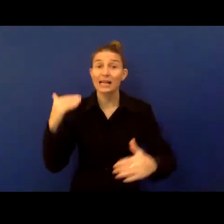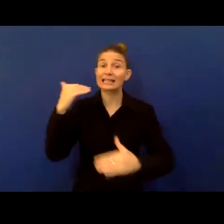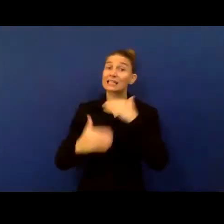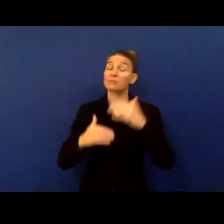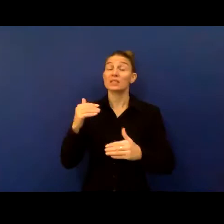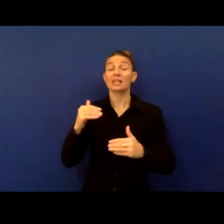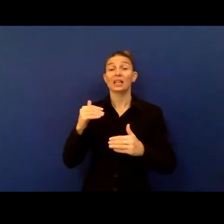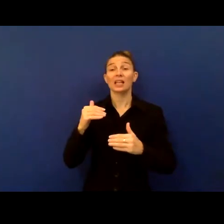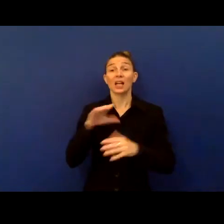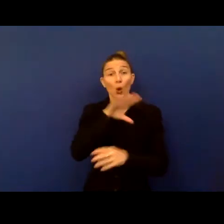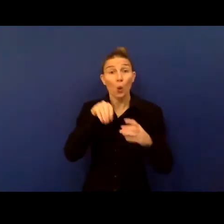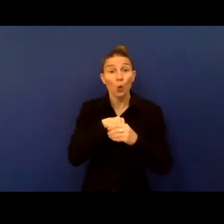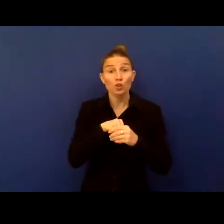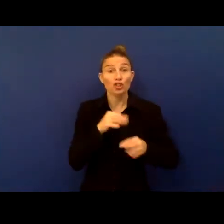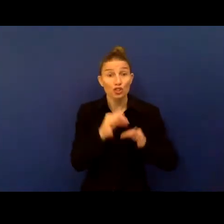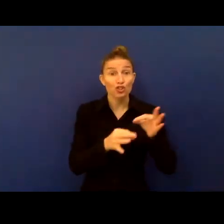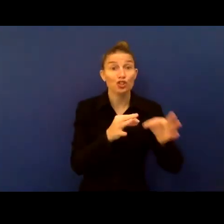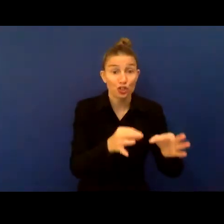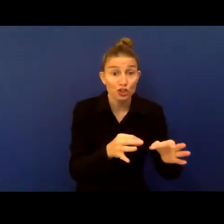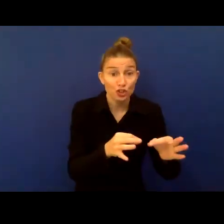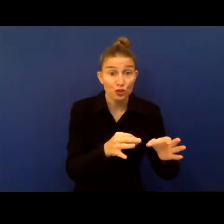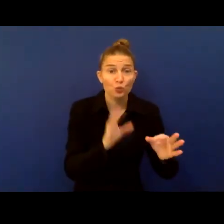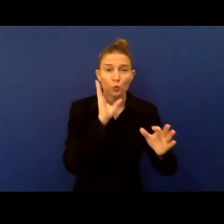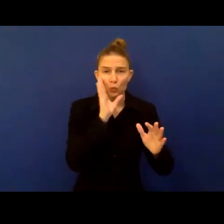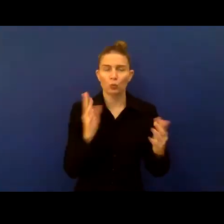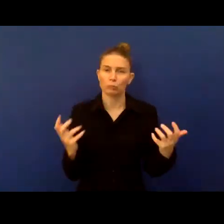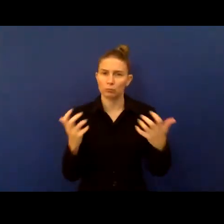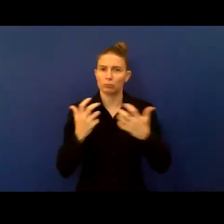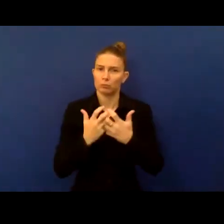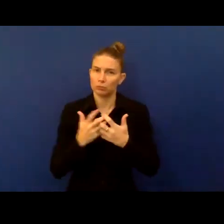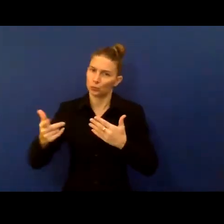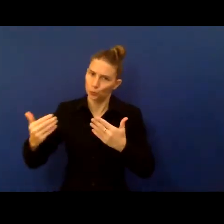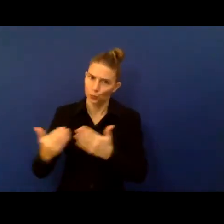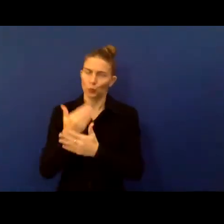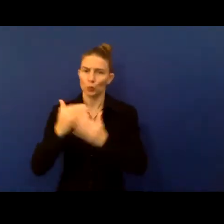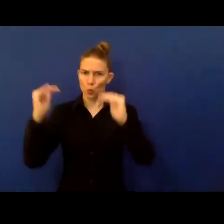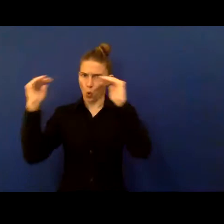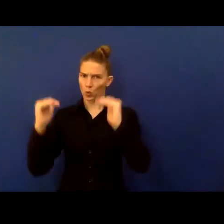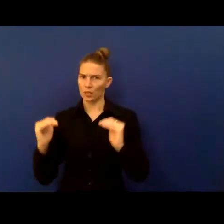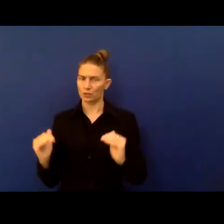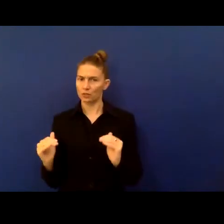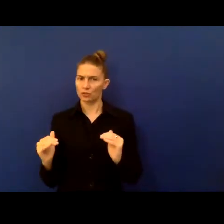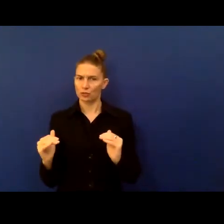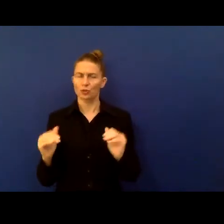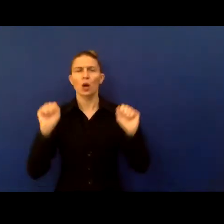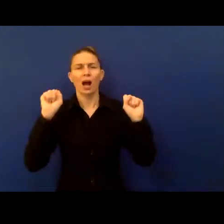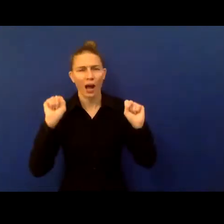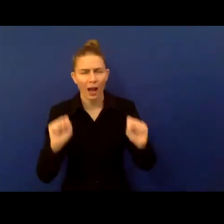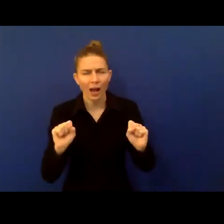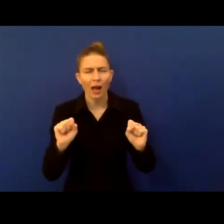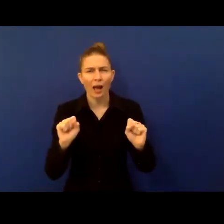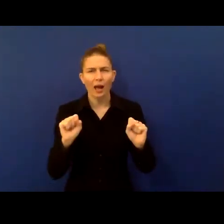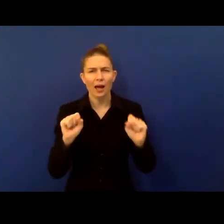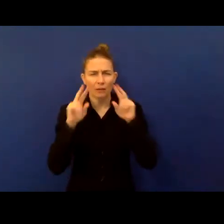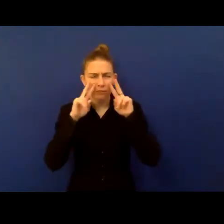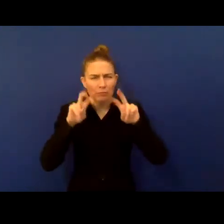strategy and making it fit for purpose for the new organisation, which will also allow us to look at some new issues